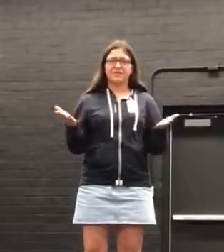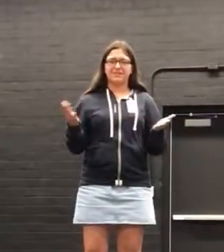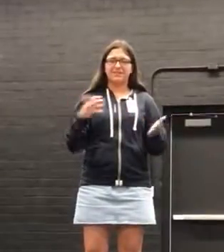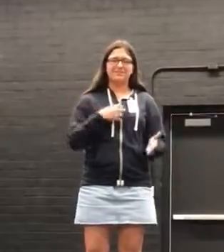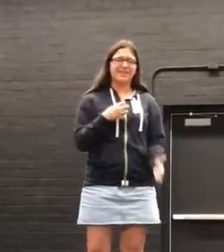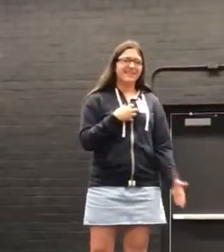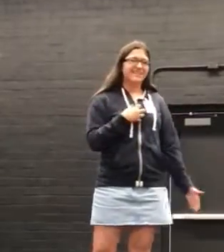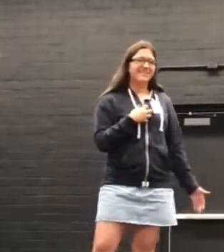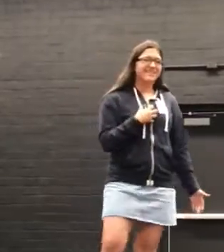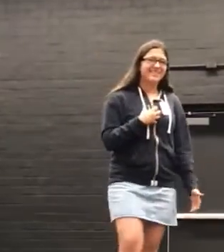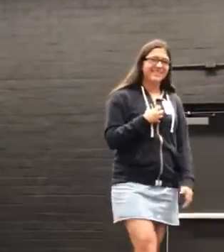complaining.